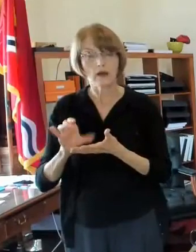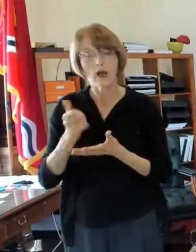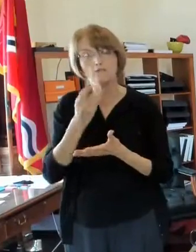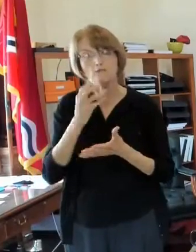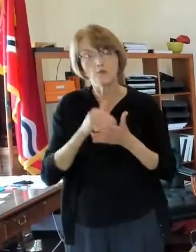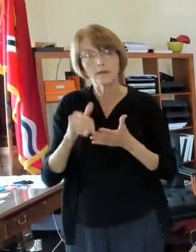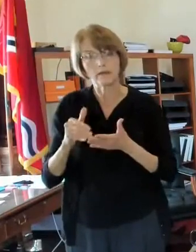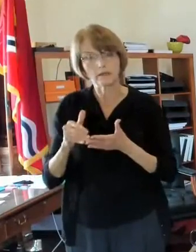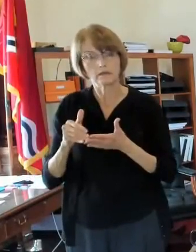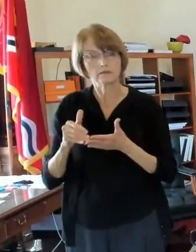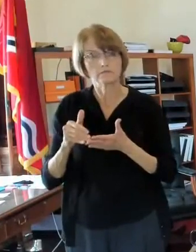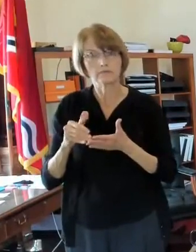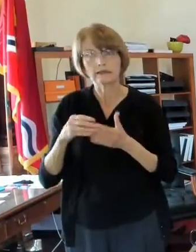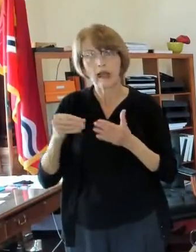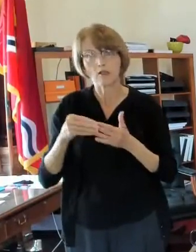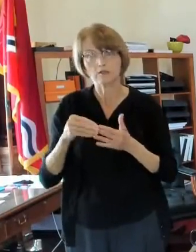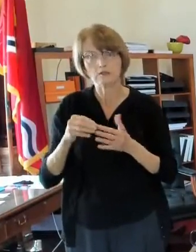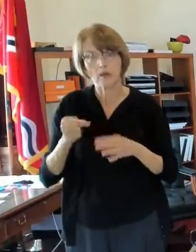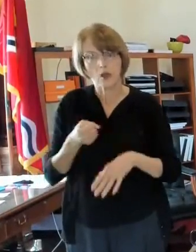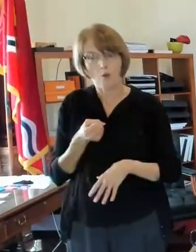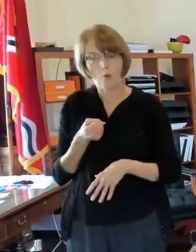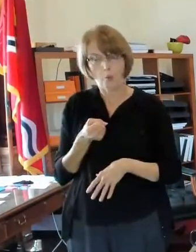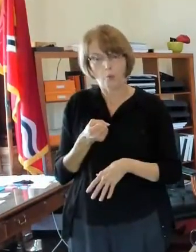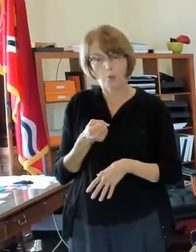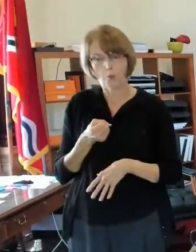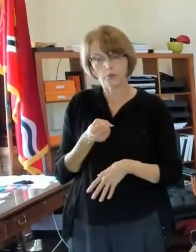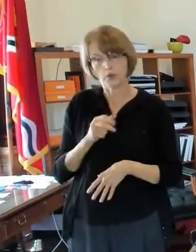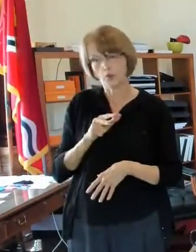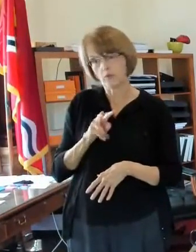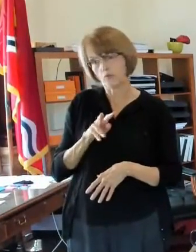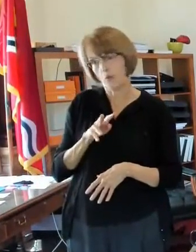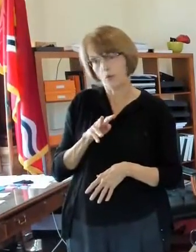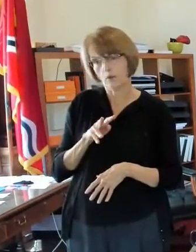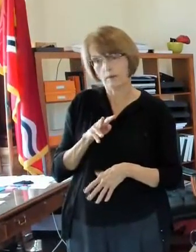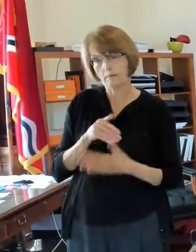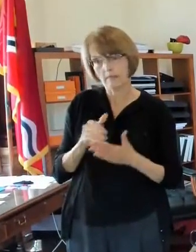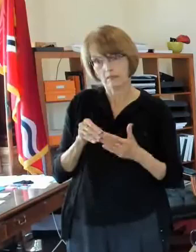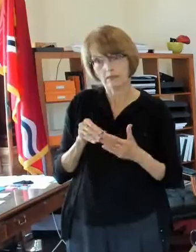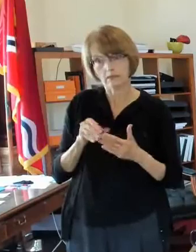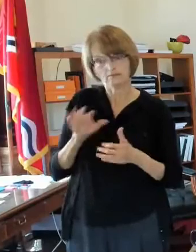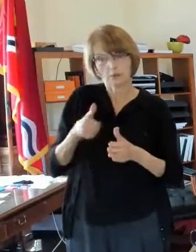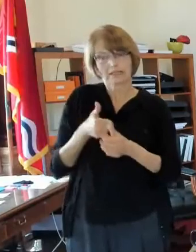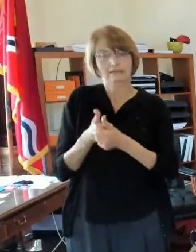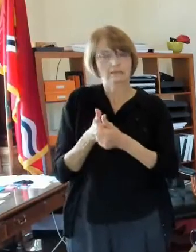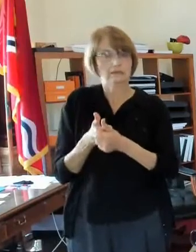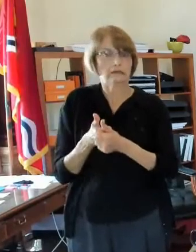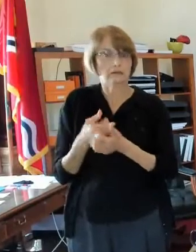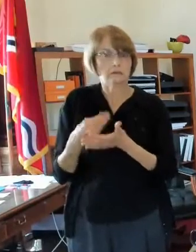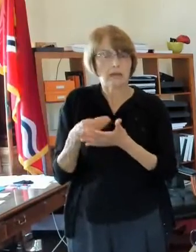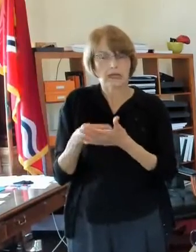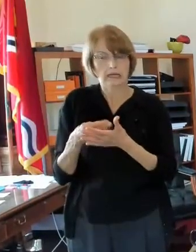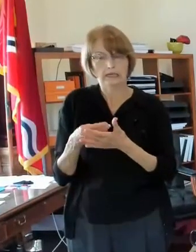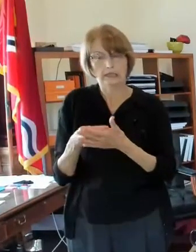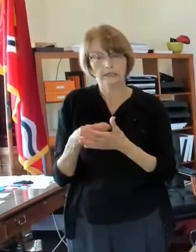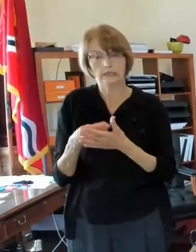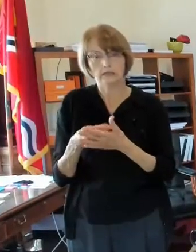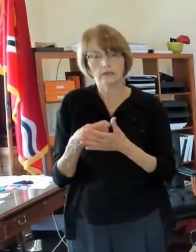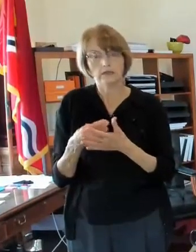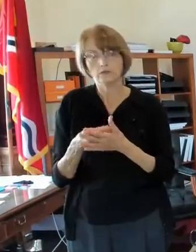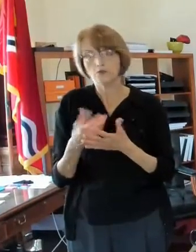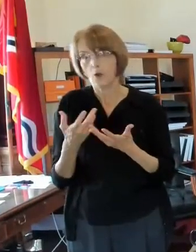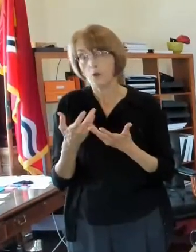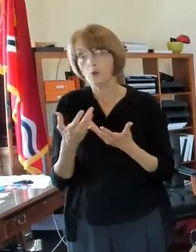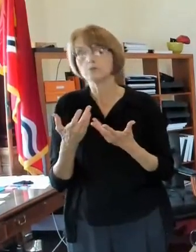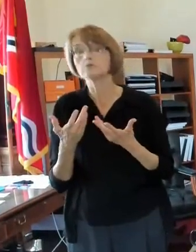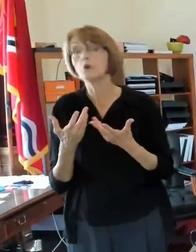i think three or four million for sort of a contingency not knowing exactly where we were going to want to spend